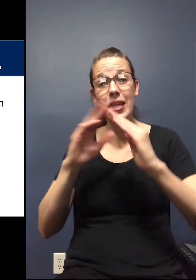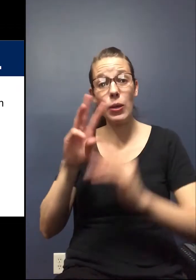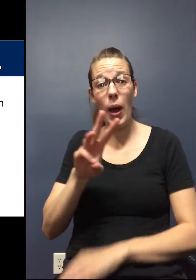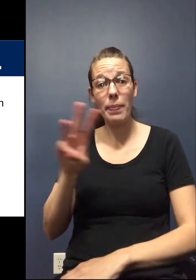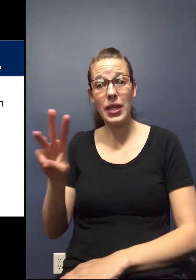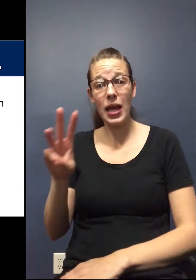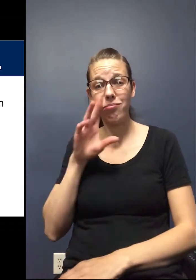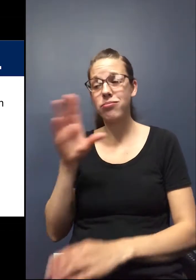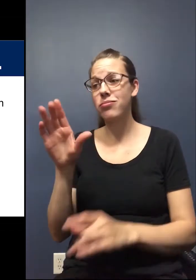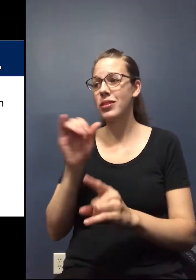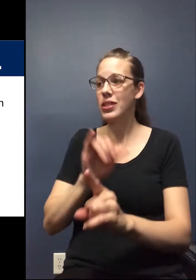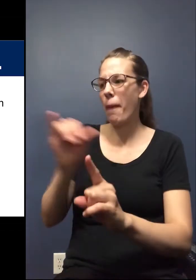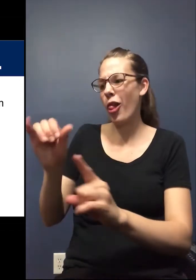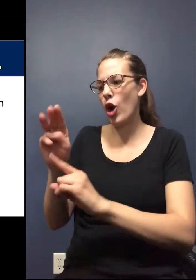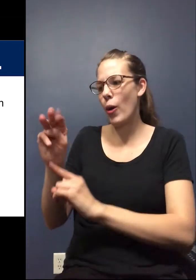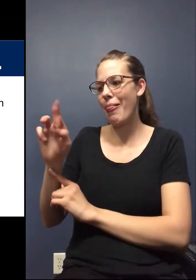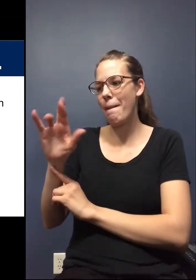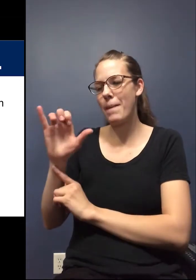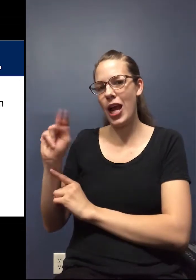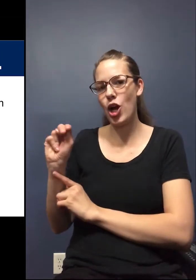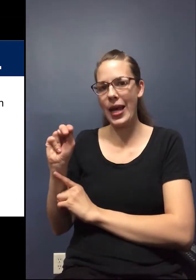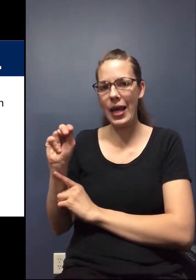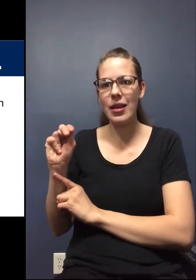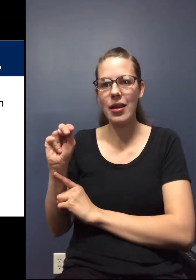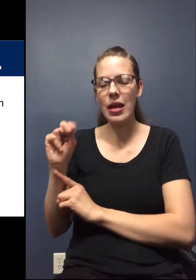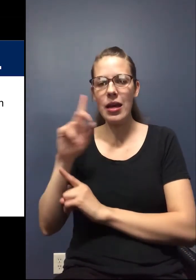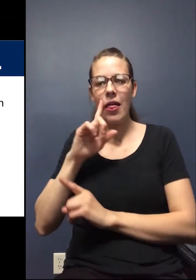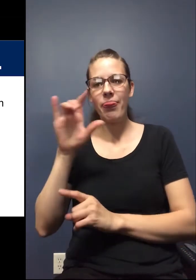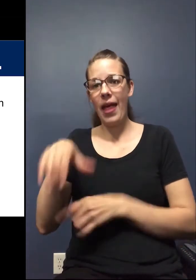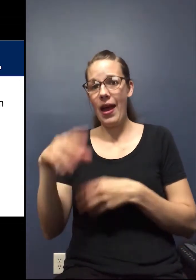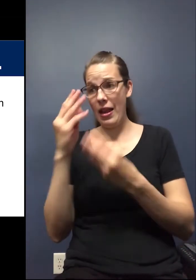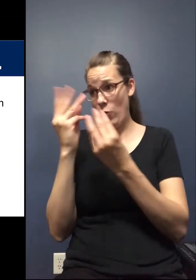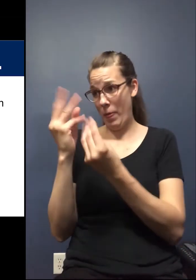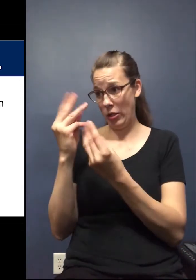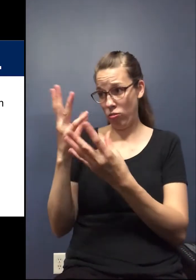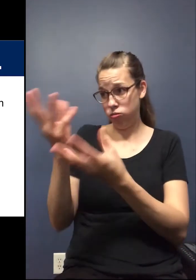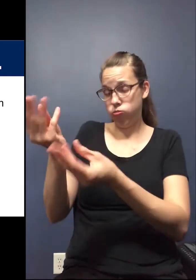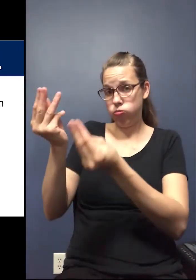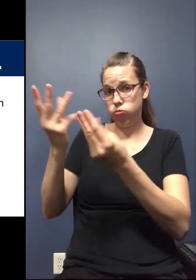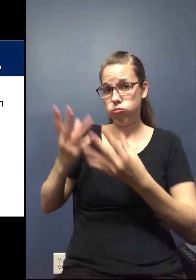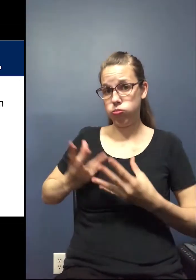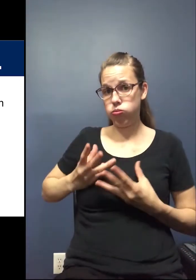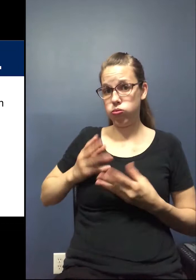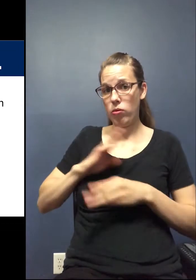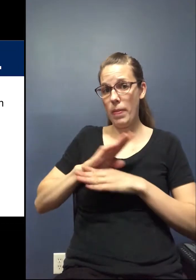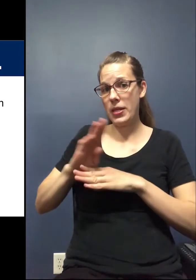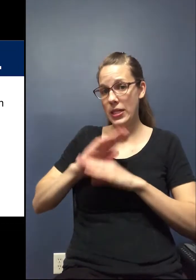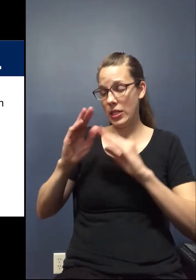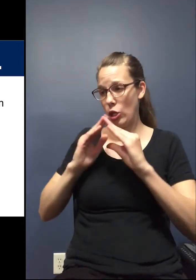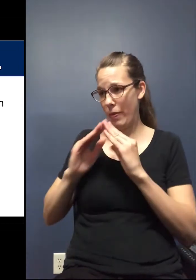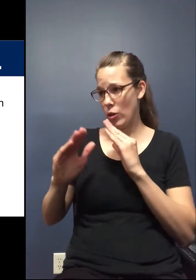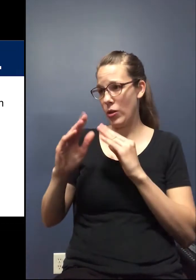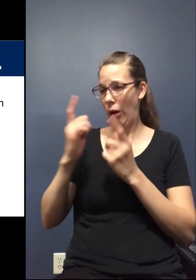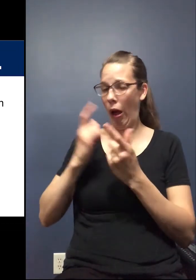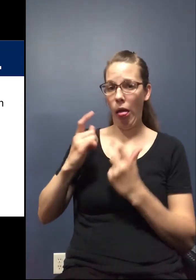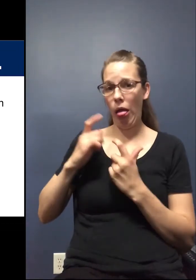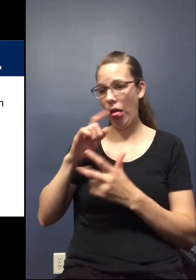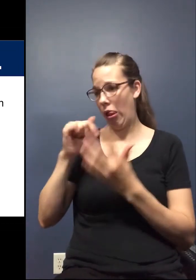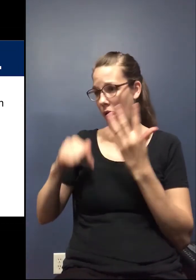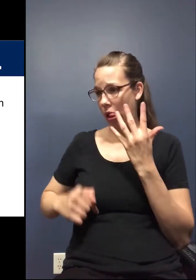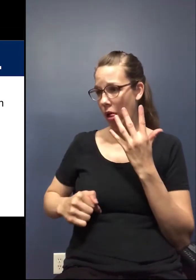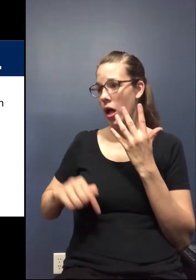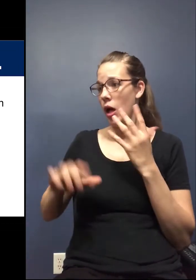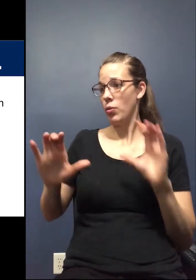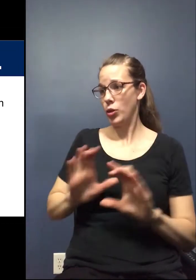we've done something similar to Mirian in terms of taking the information that we've been receiving from the business community in terms of inquiries as